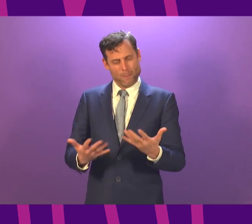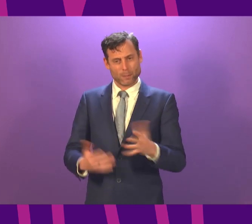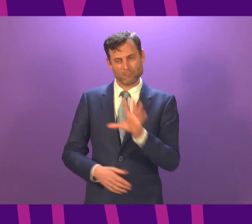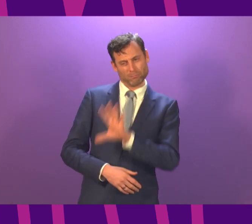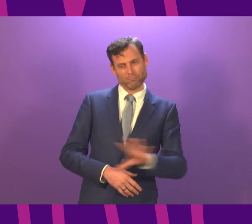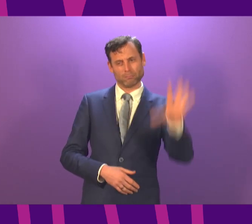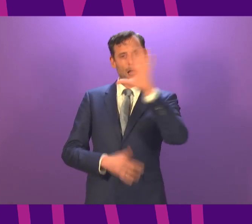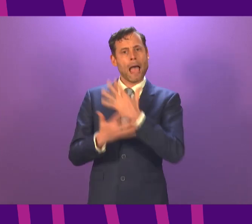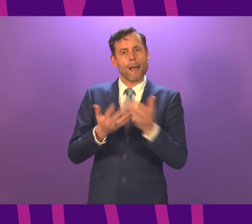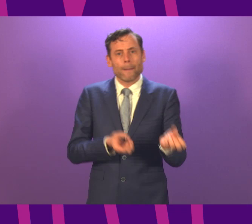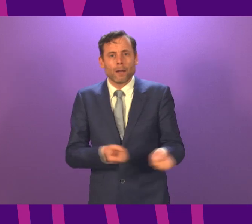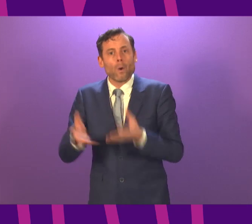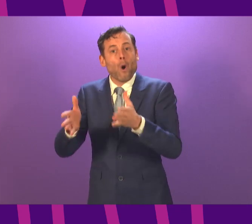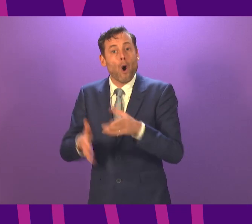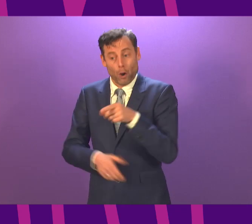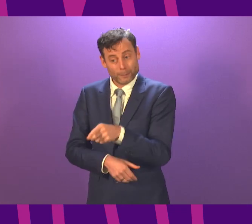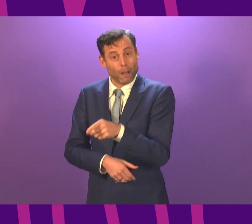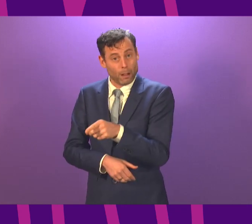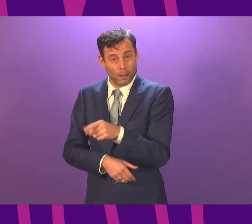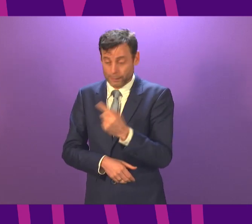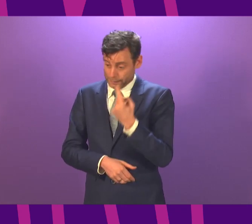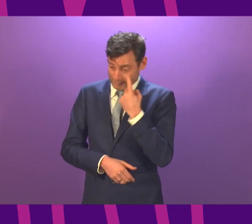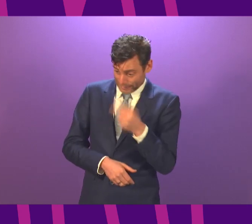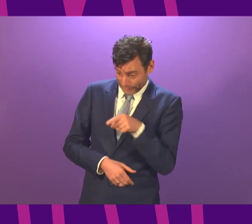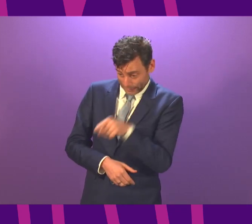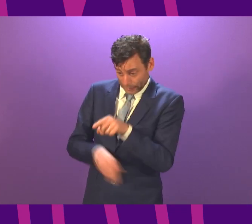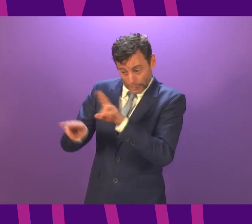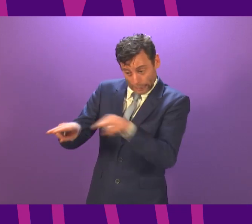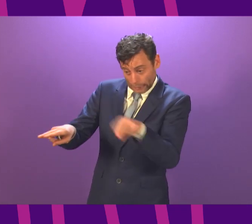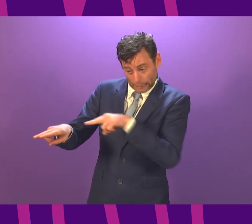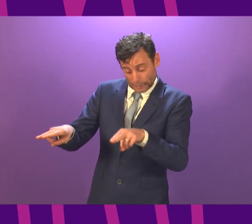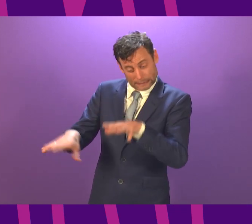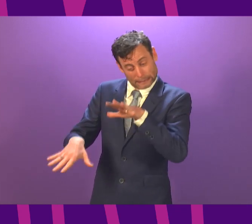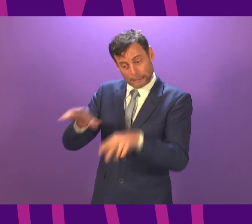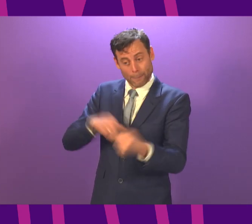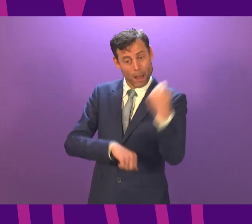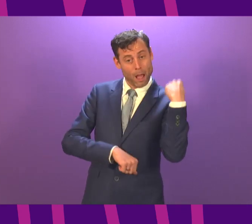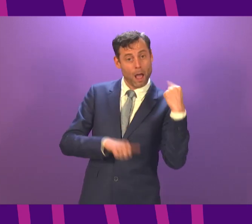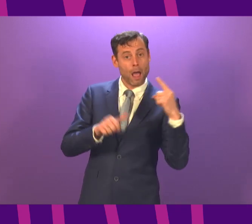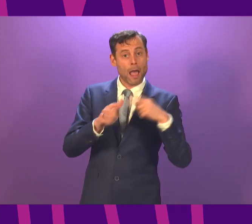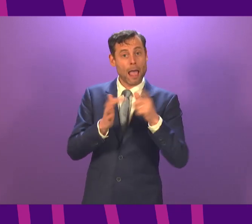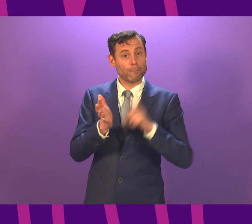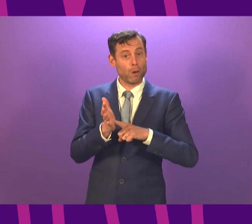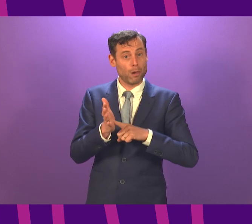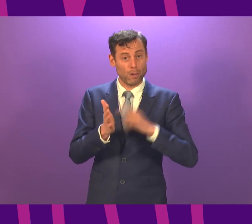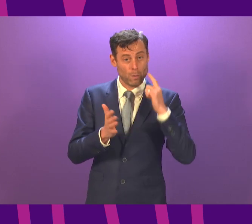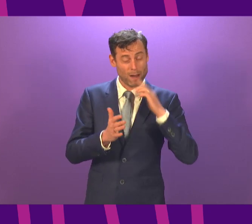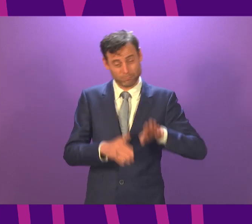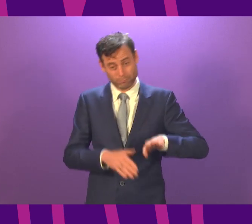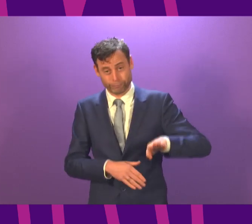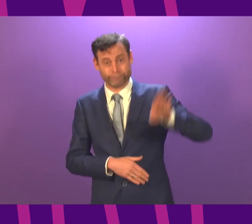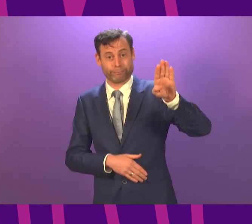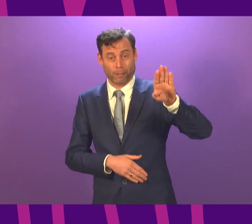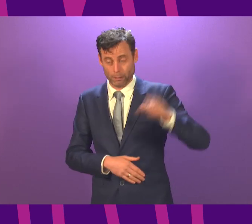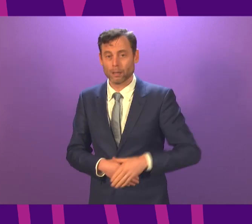to the April peak. And in some boards, the pressure is already very real. For example, in terms of hospital beds,